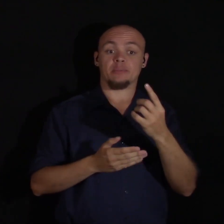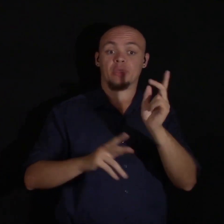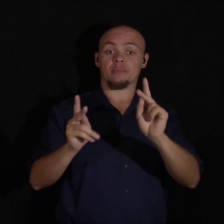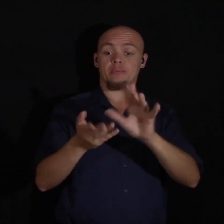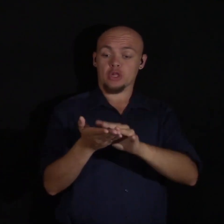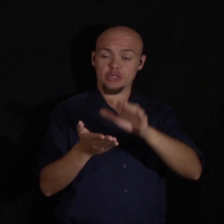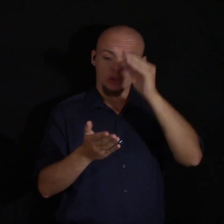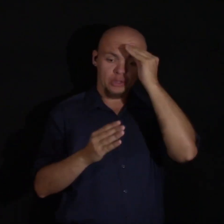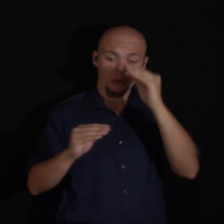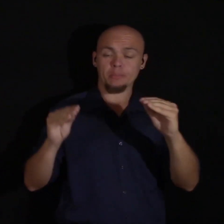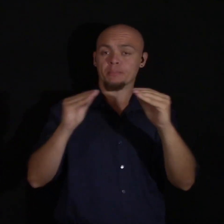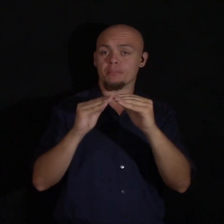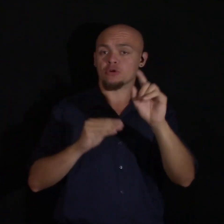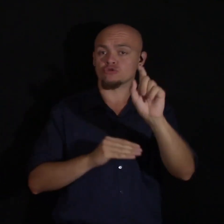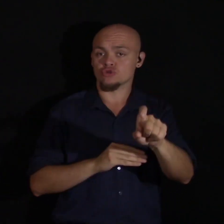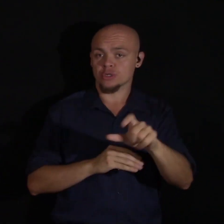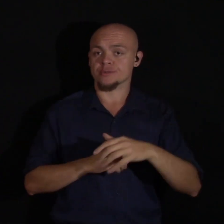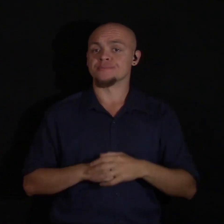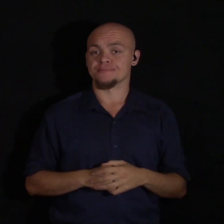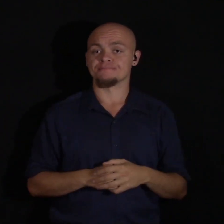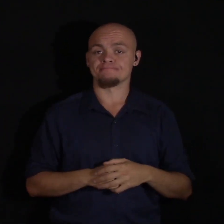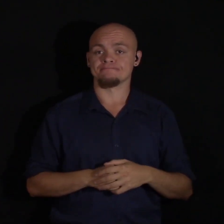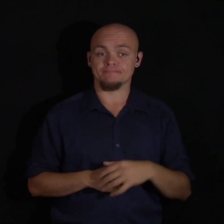to learn more about. In order to understand.